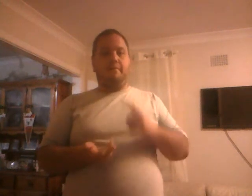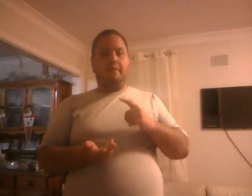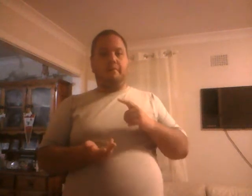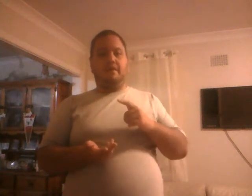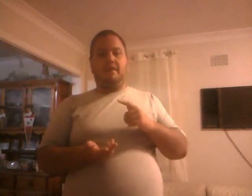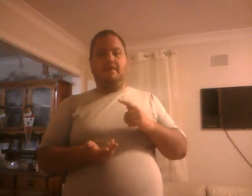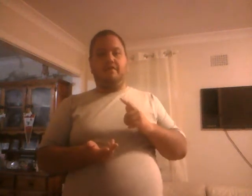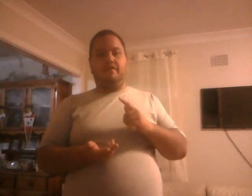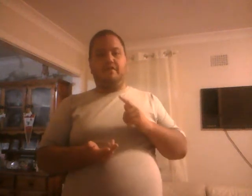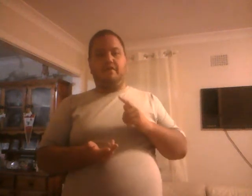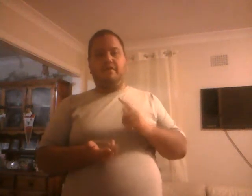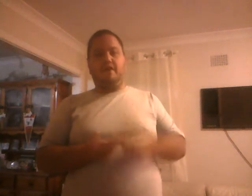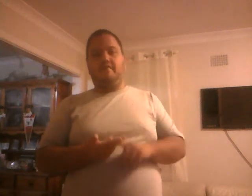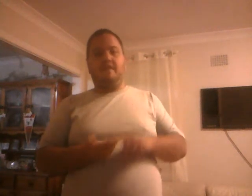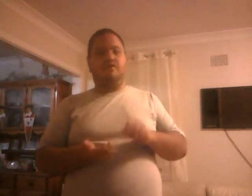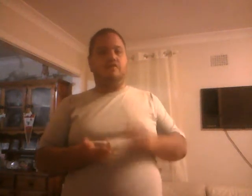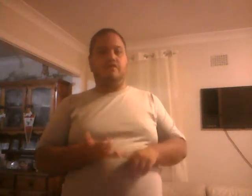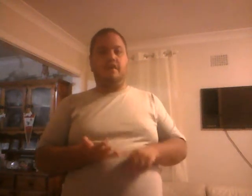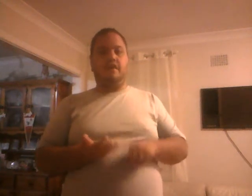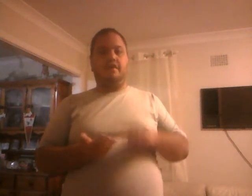When people are in the United States. New Zealand.